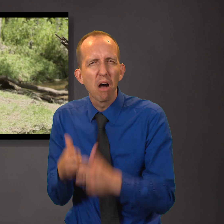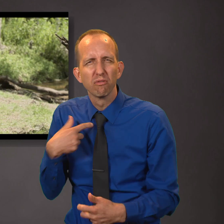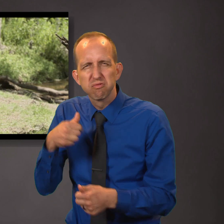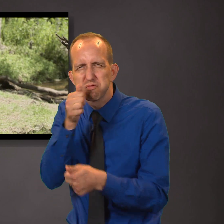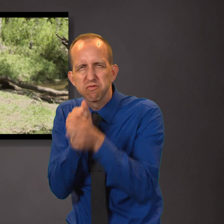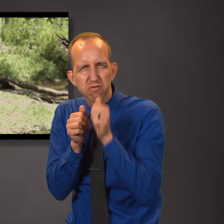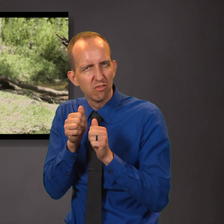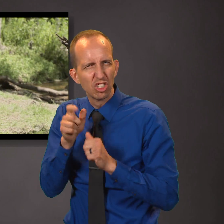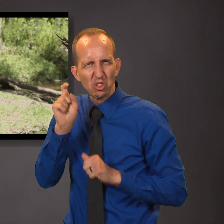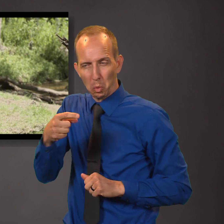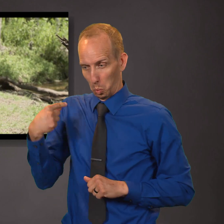Let us slay him.